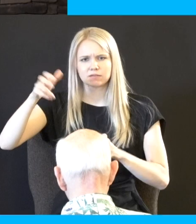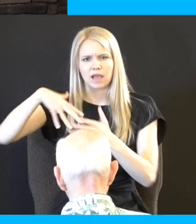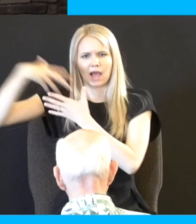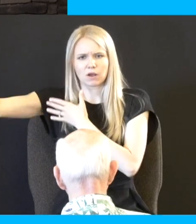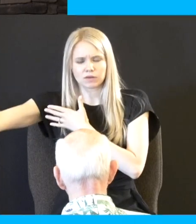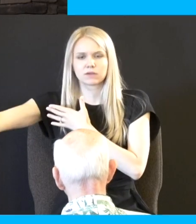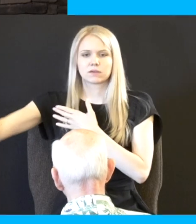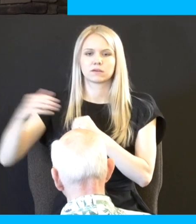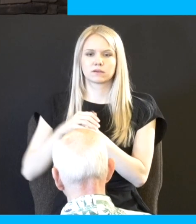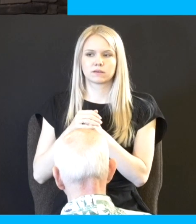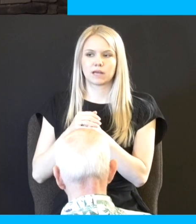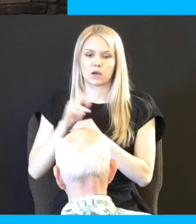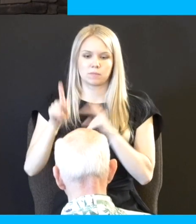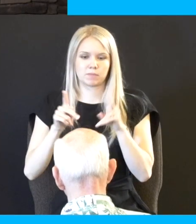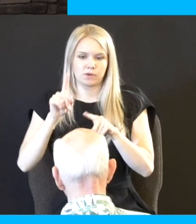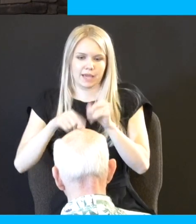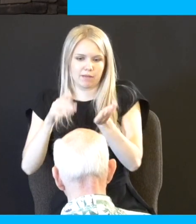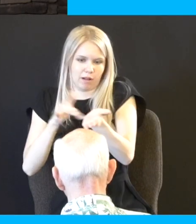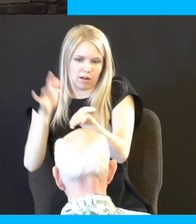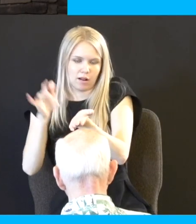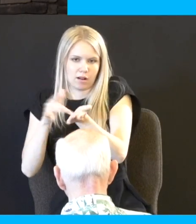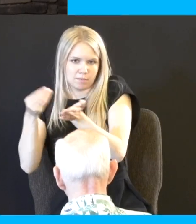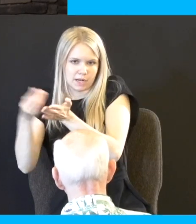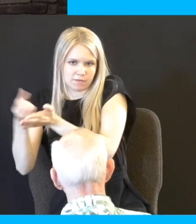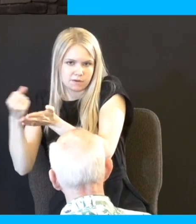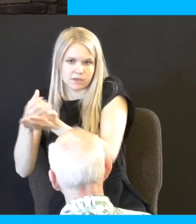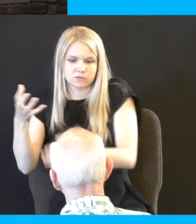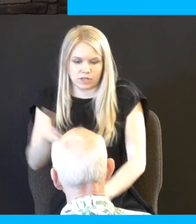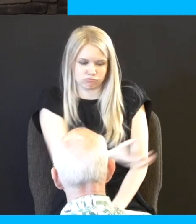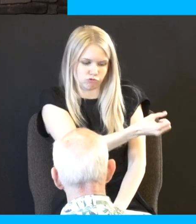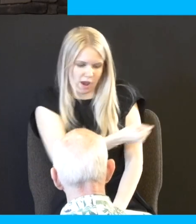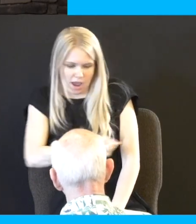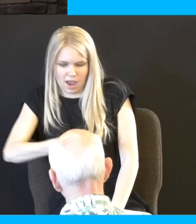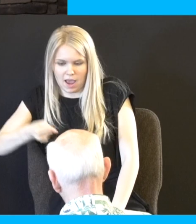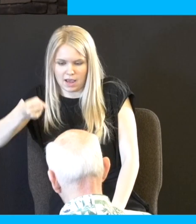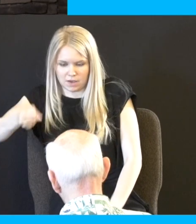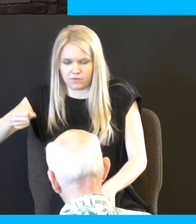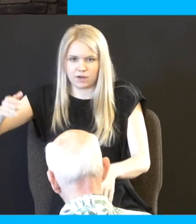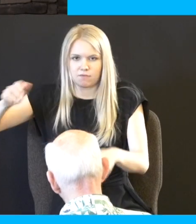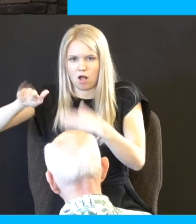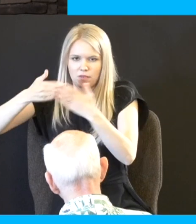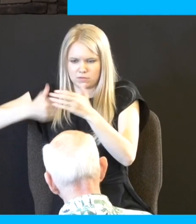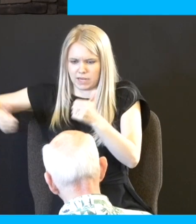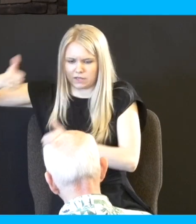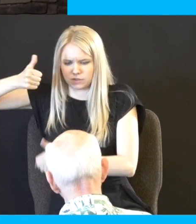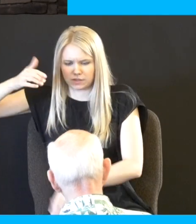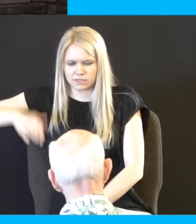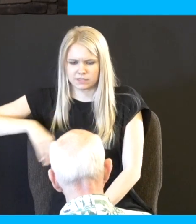revenue out of her and so they drag them before the magistrates give a false charge of what the problem is and the magistrates don't even give them due process they strip down their